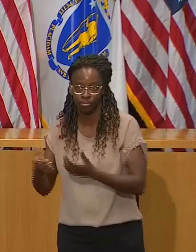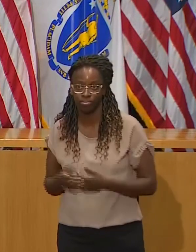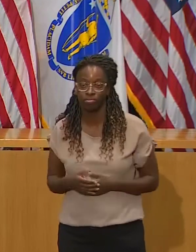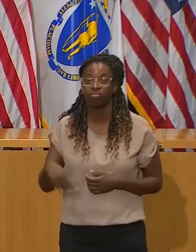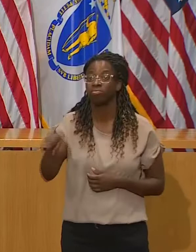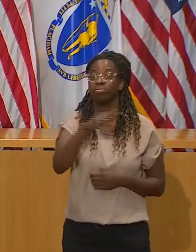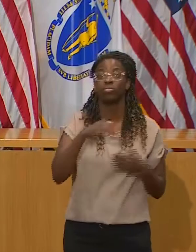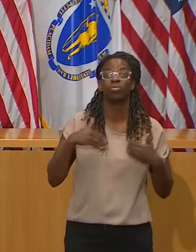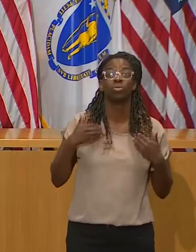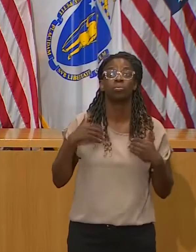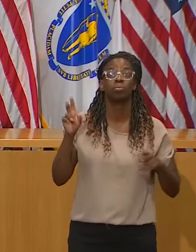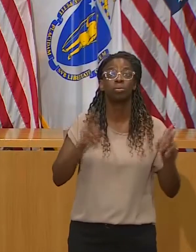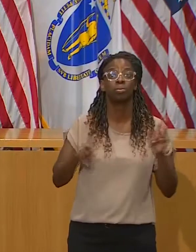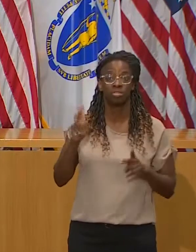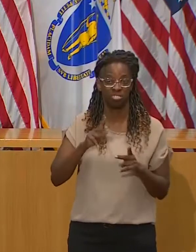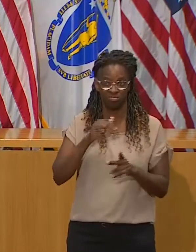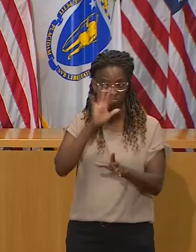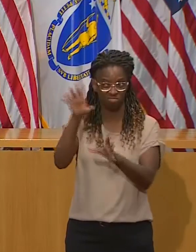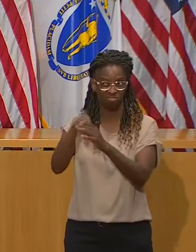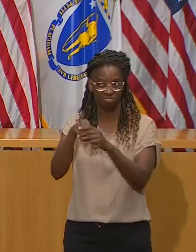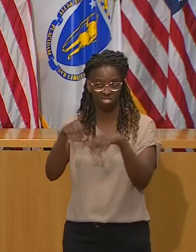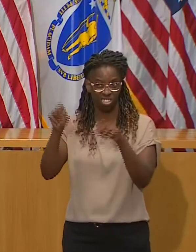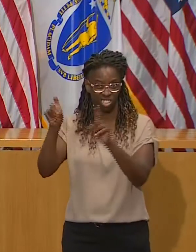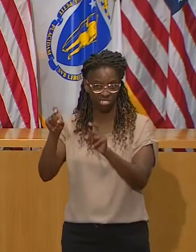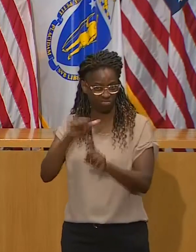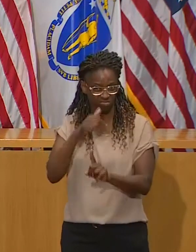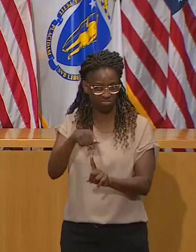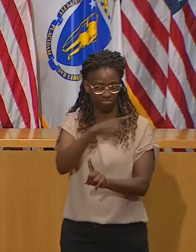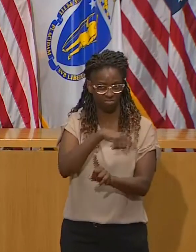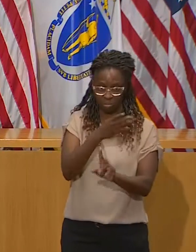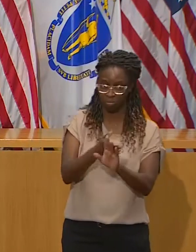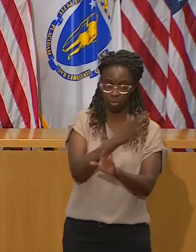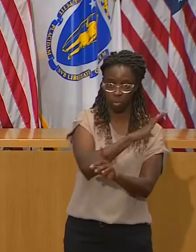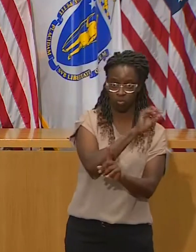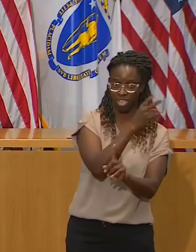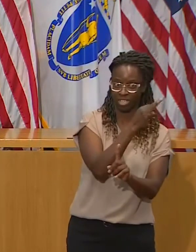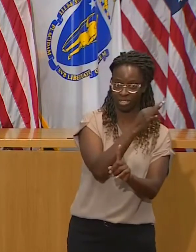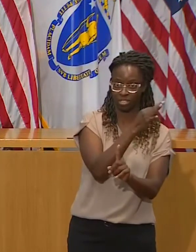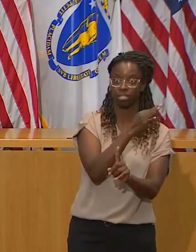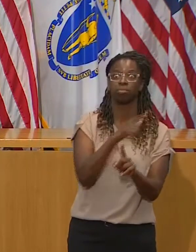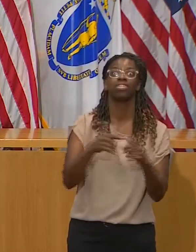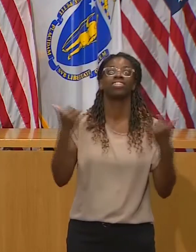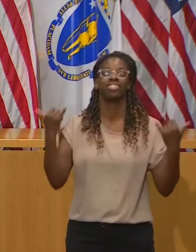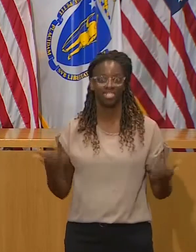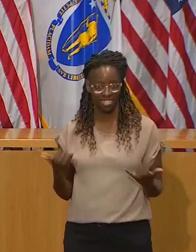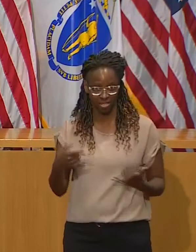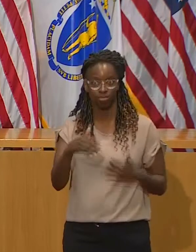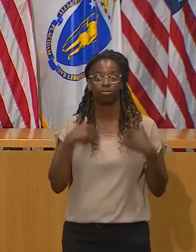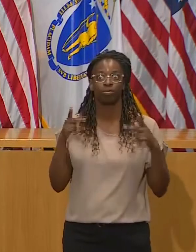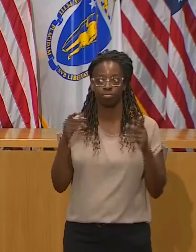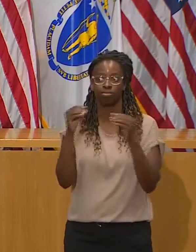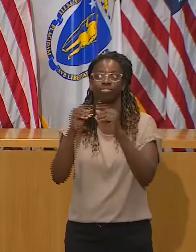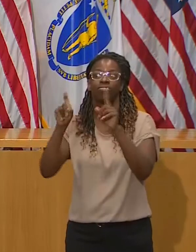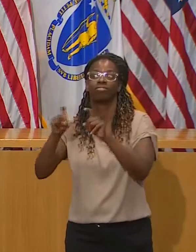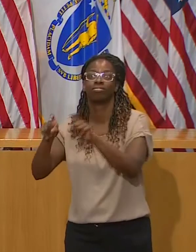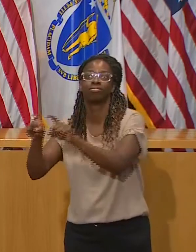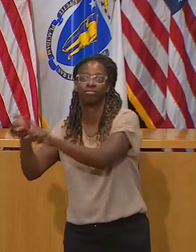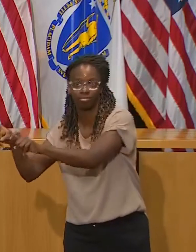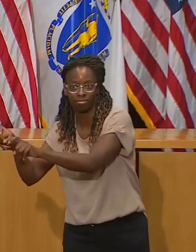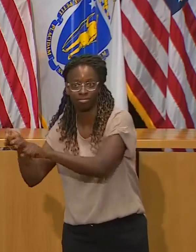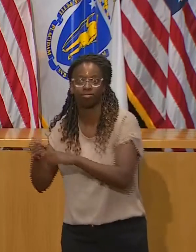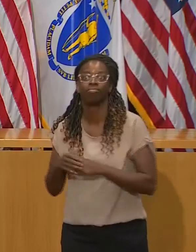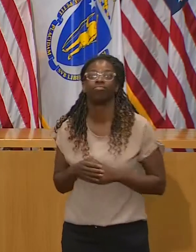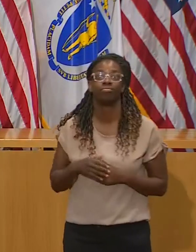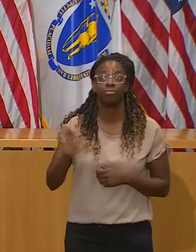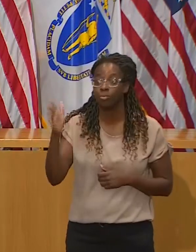community back here. I do think they're testing more because they are gathering and they're at least getting